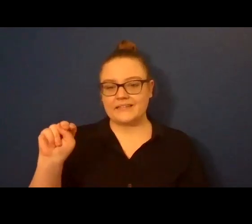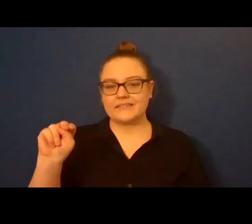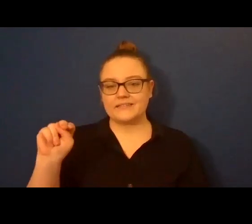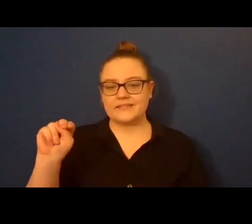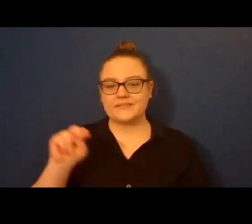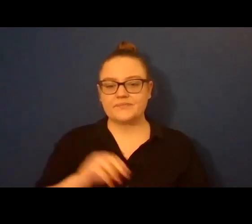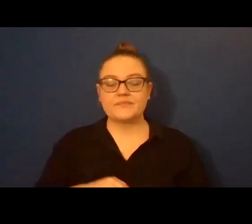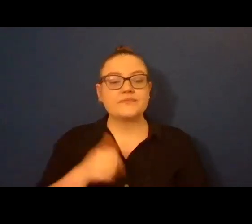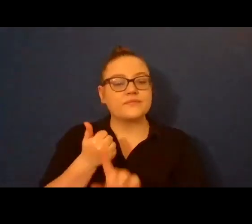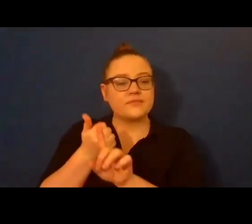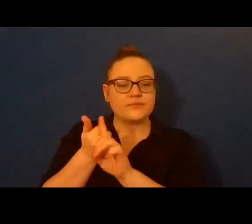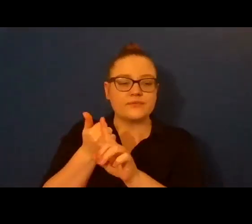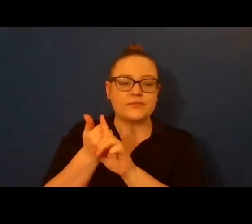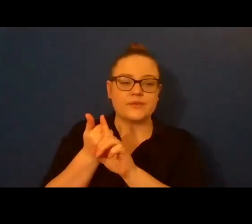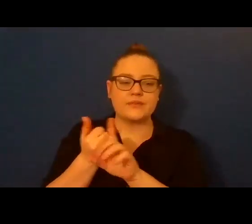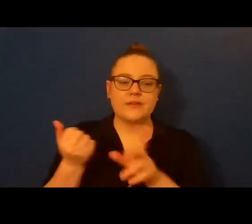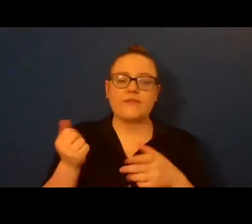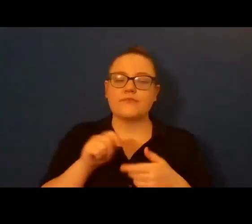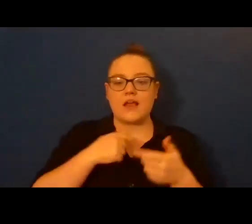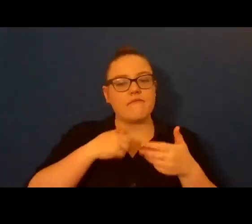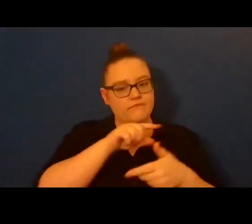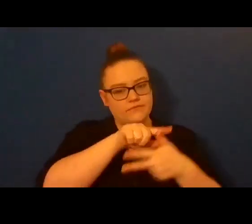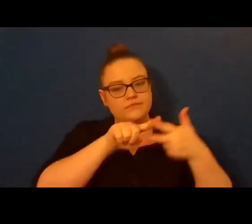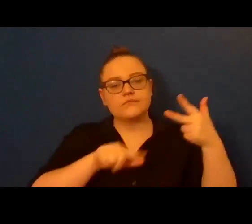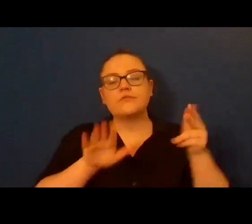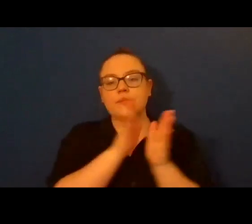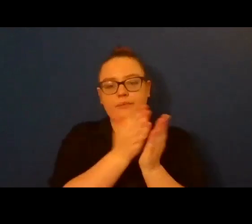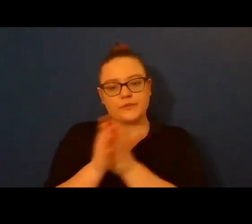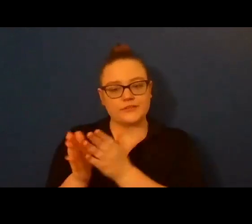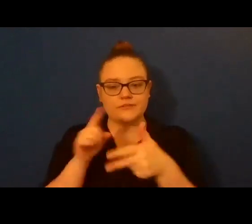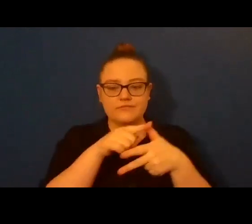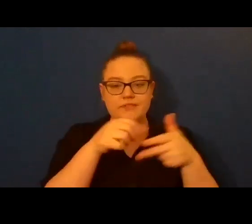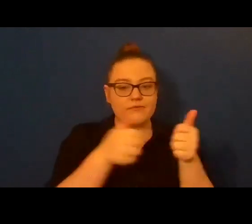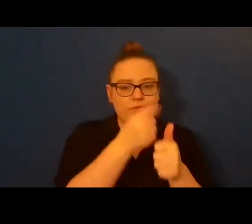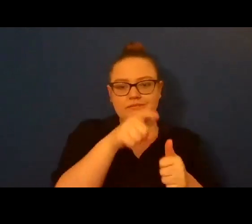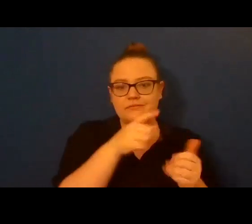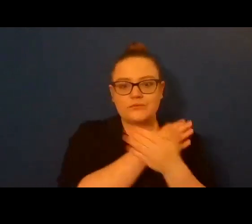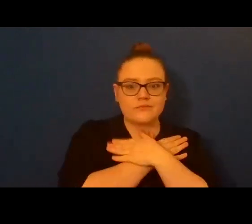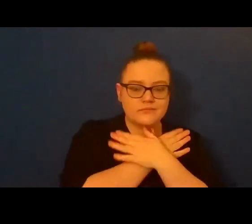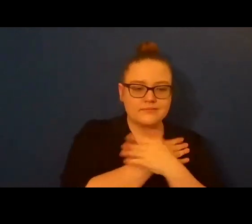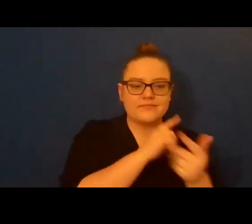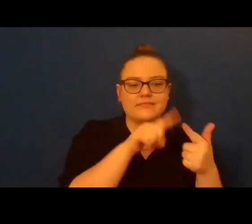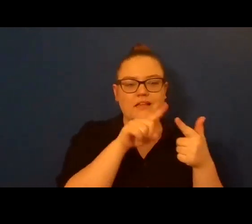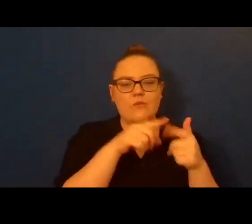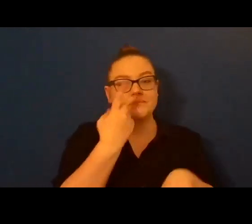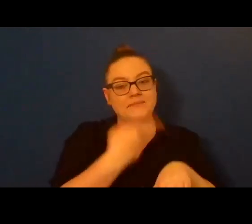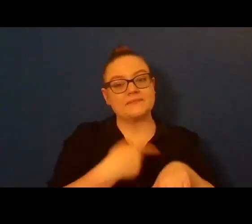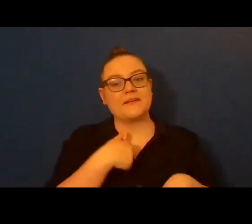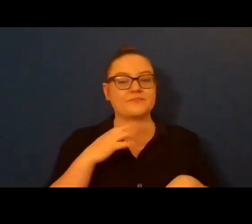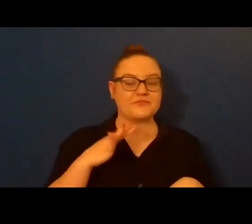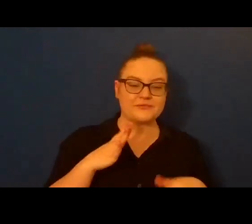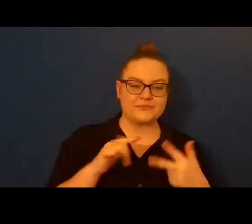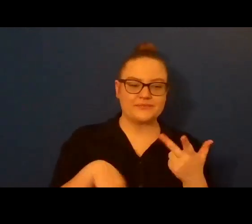Megan is the author of three collections, Everyone Remain Calm, Once I Was Cool, and The Wrong Way to Save Your Life, winner of the